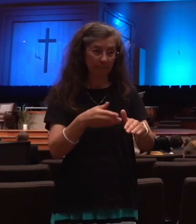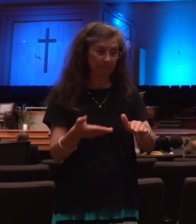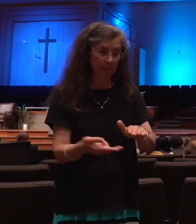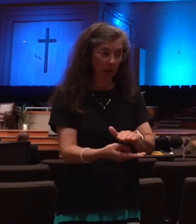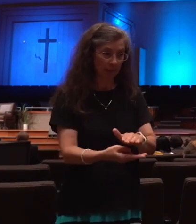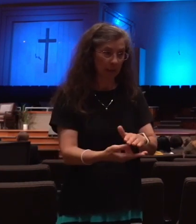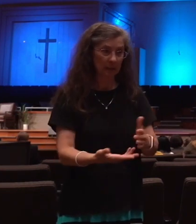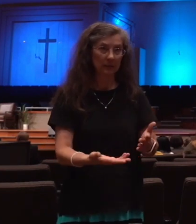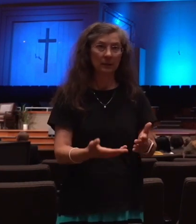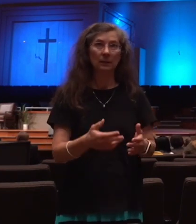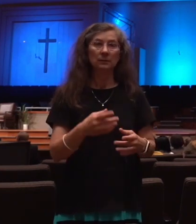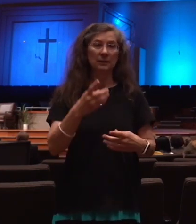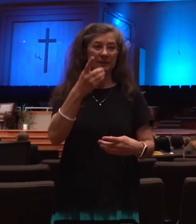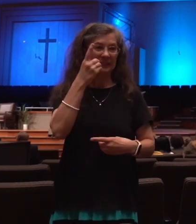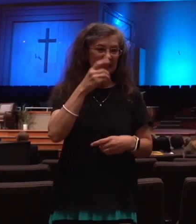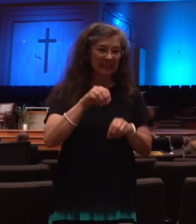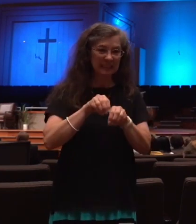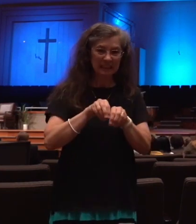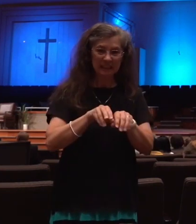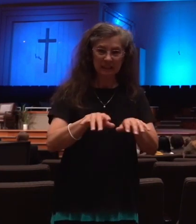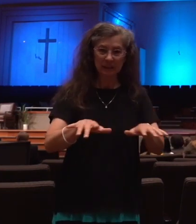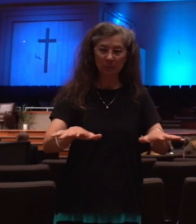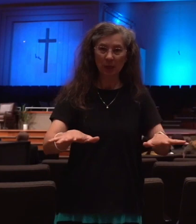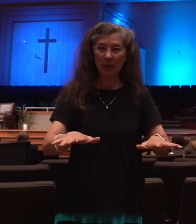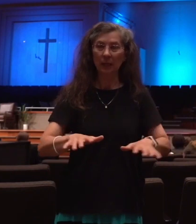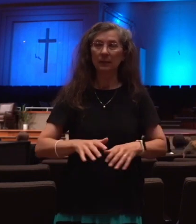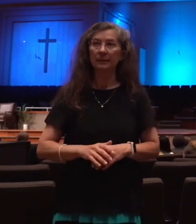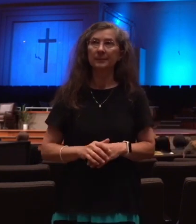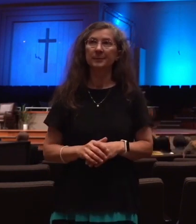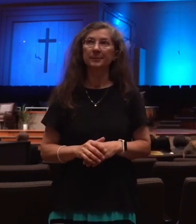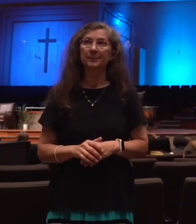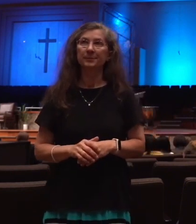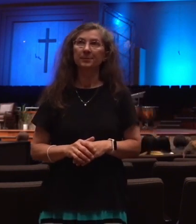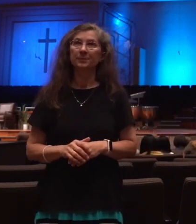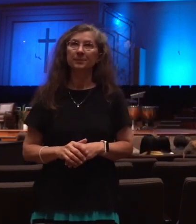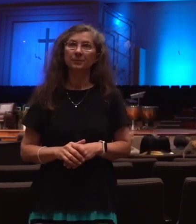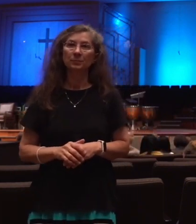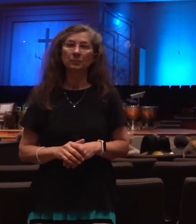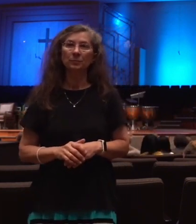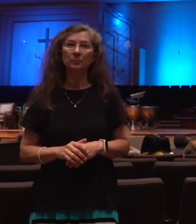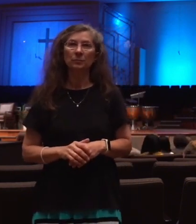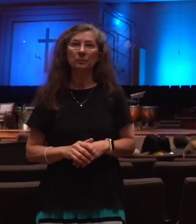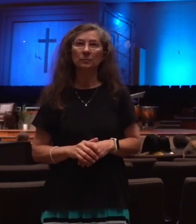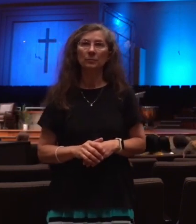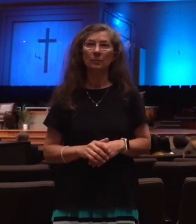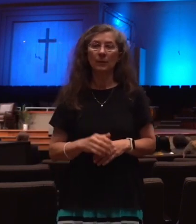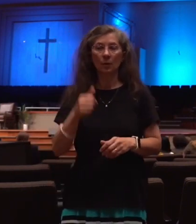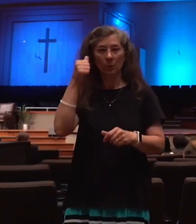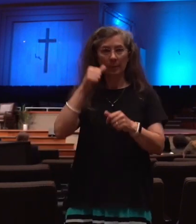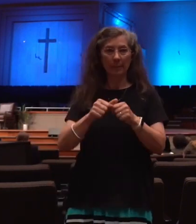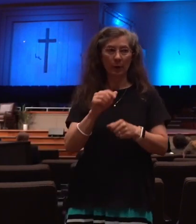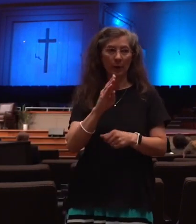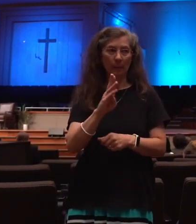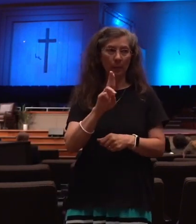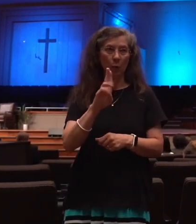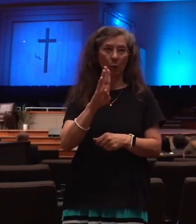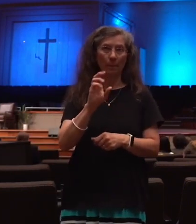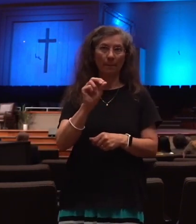the bubonic plague killed one-third of Europe's people in the 14th century. So it can